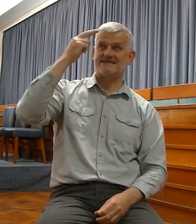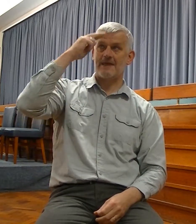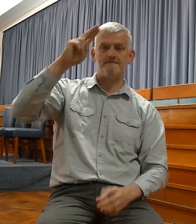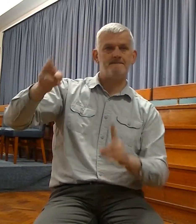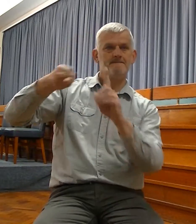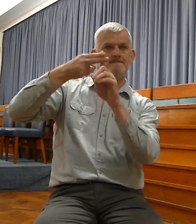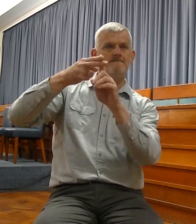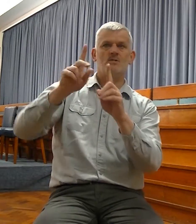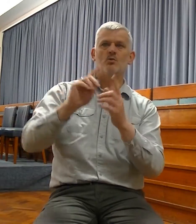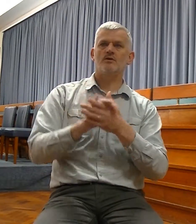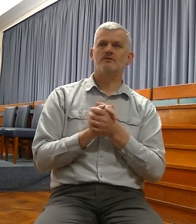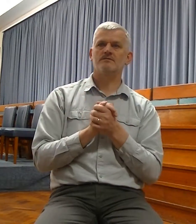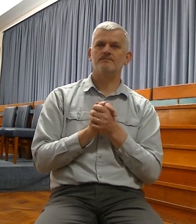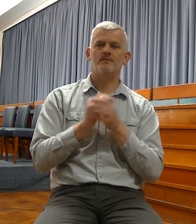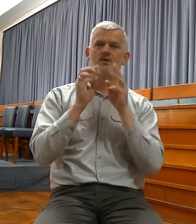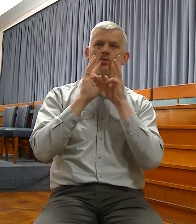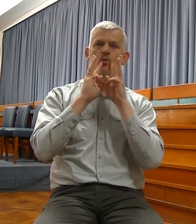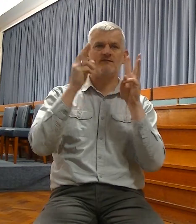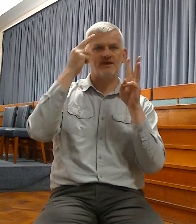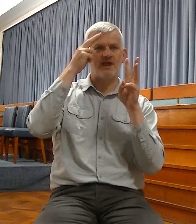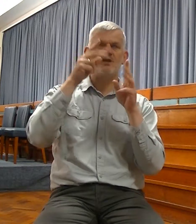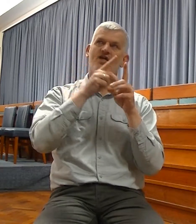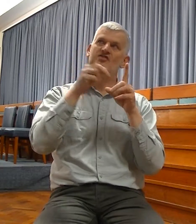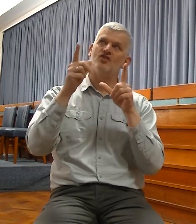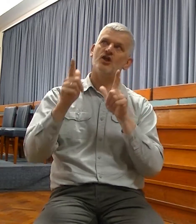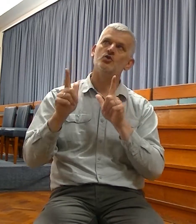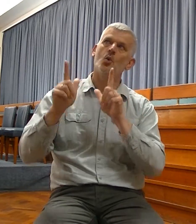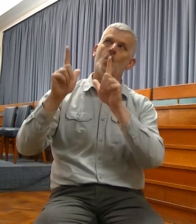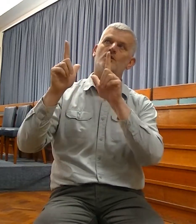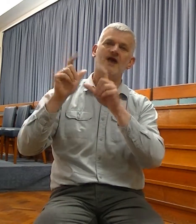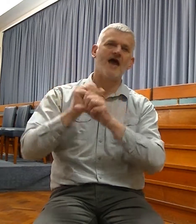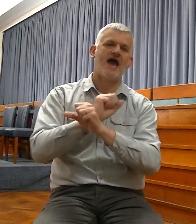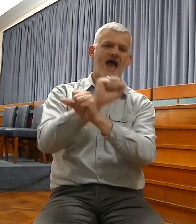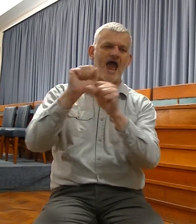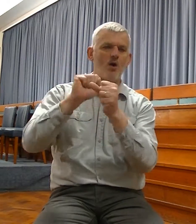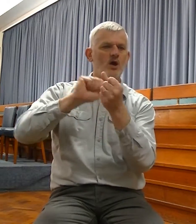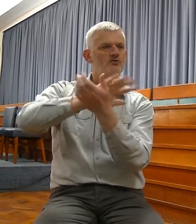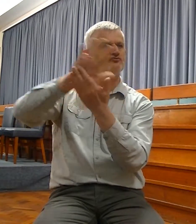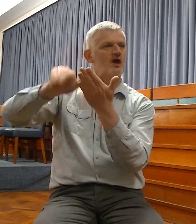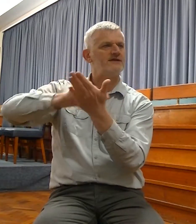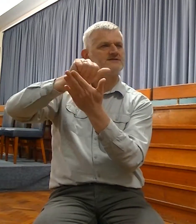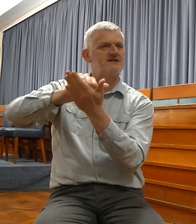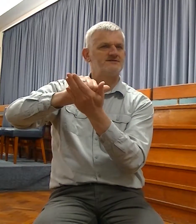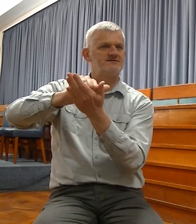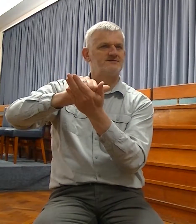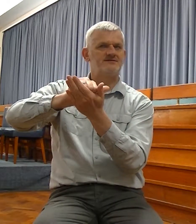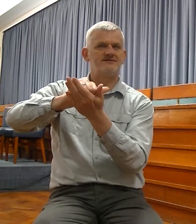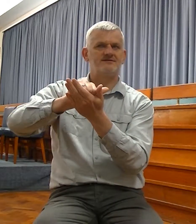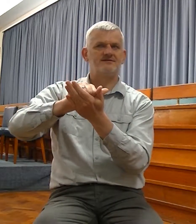and wonderful name, the Lord, our righteousness. So there is clearly a prediction of